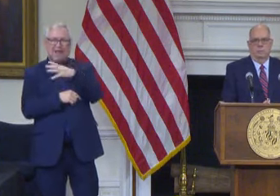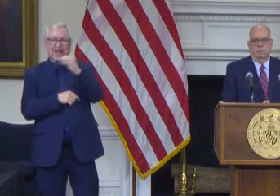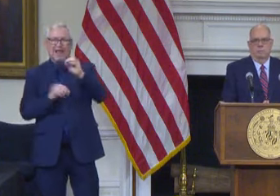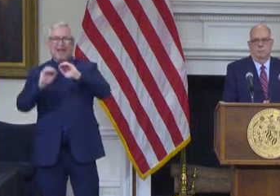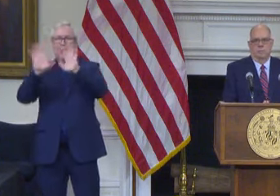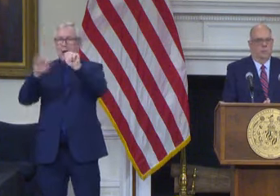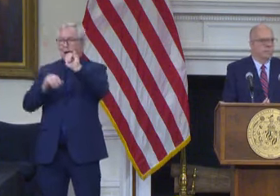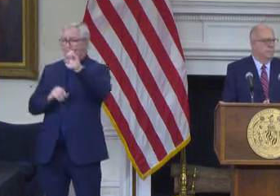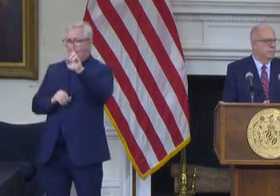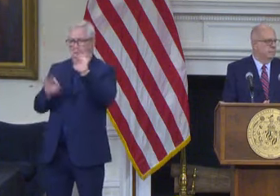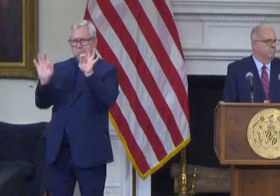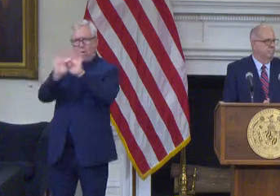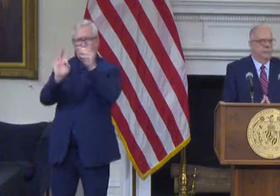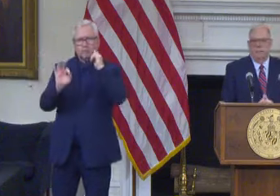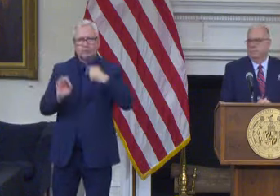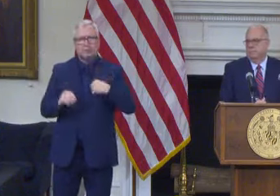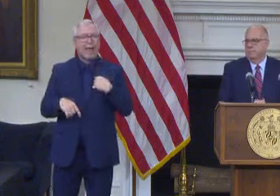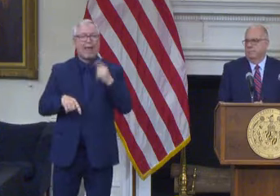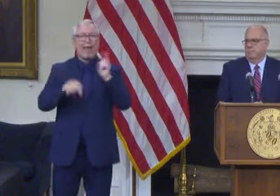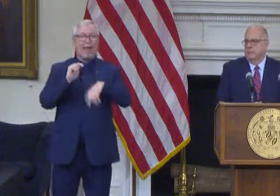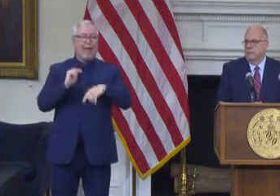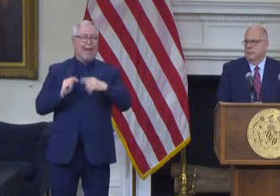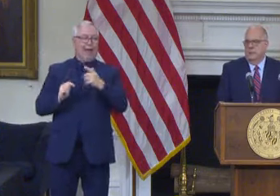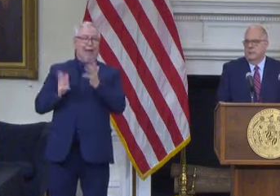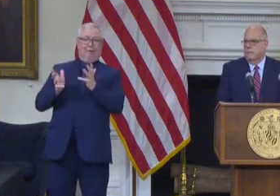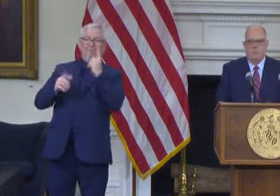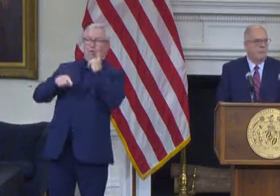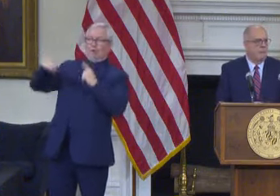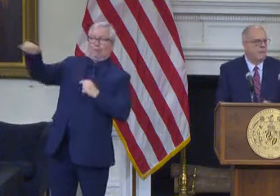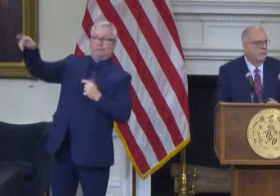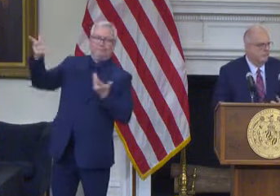speak for governor-elect youngkin thank you guys you guys thank